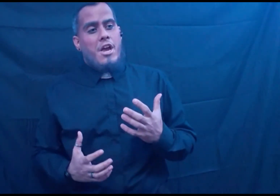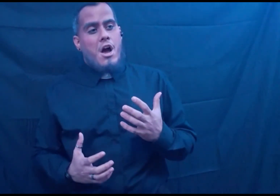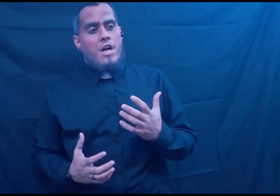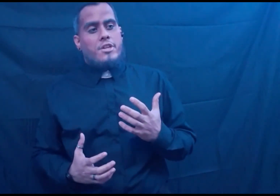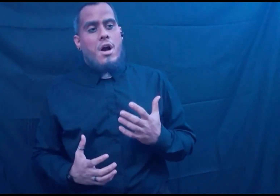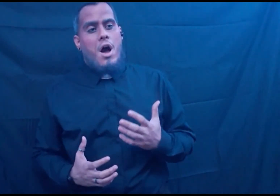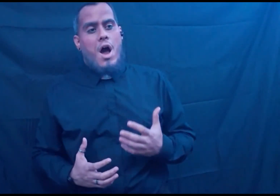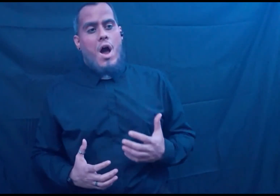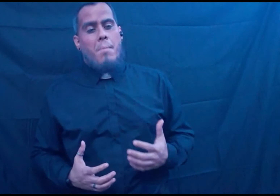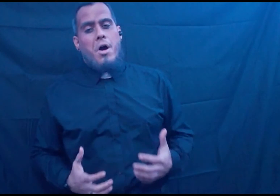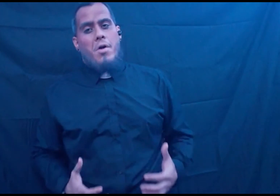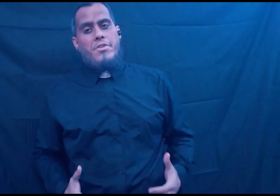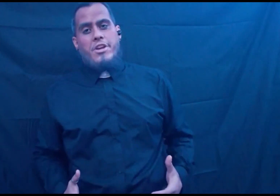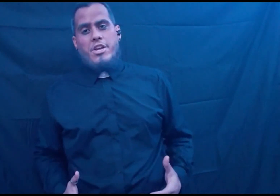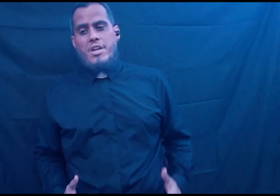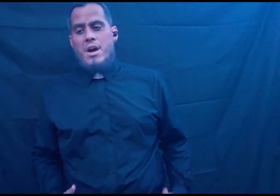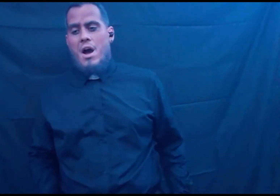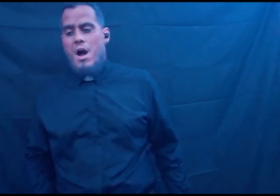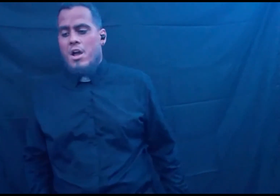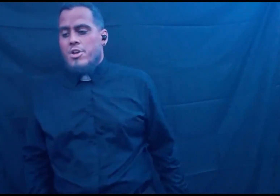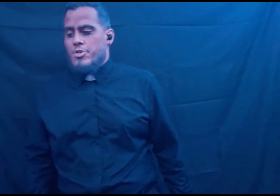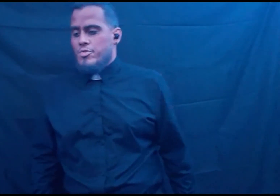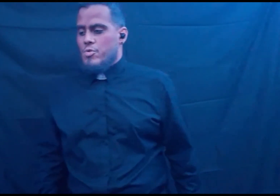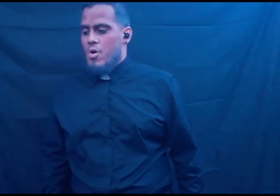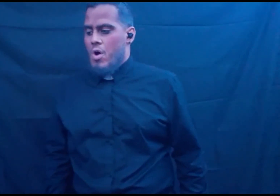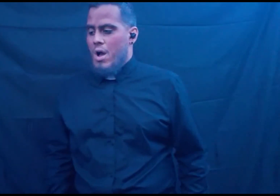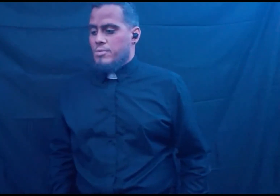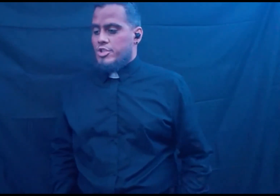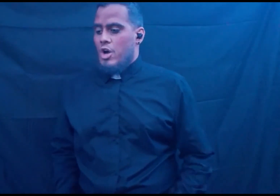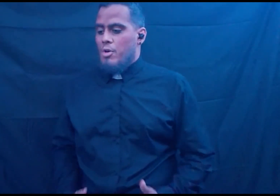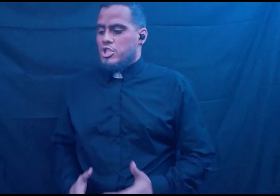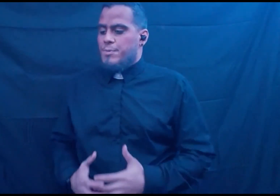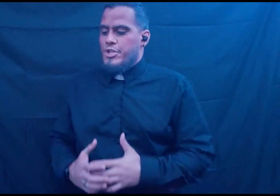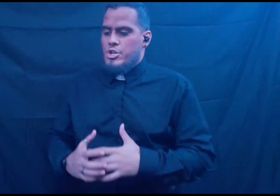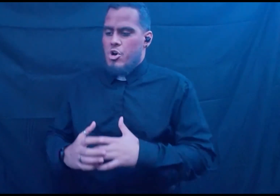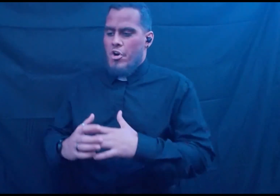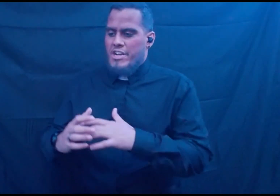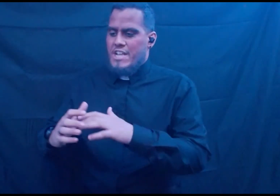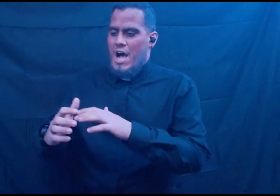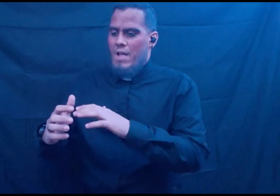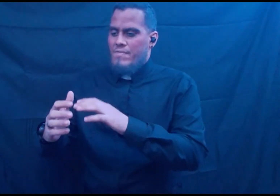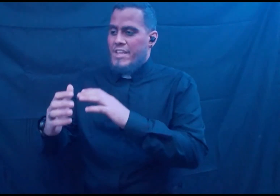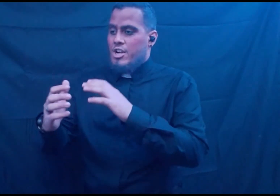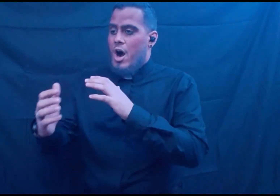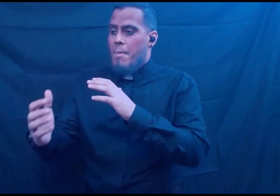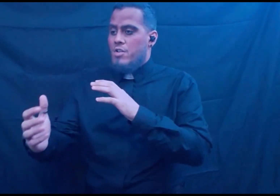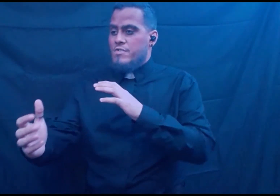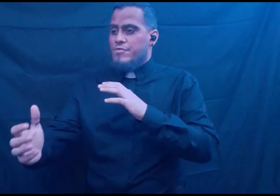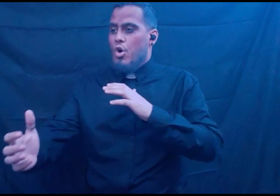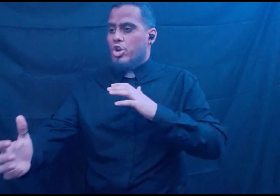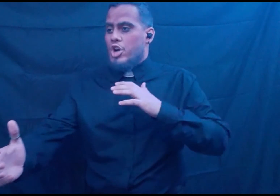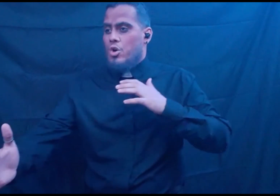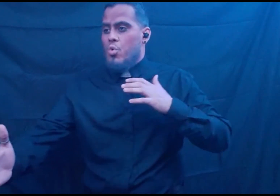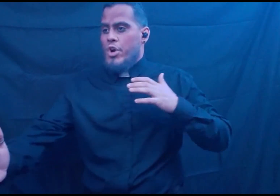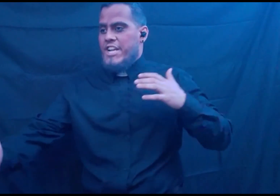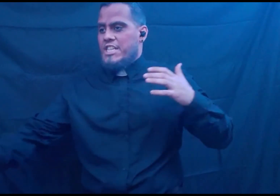Beata Maria, you know I am so much fewer than the common vulgar weak, Like